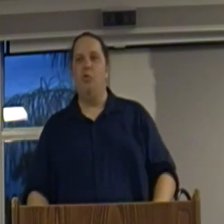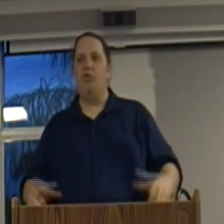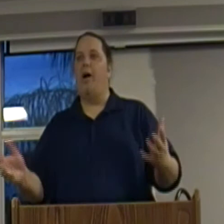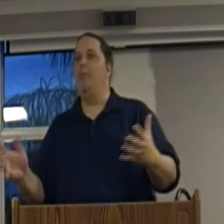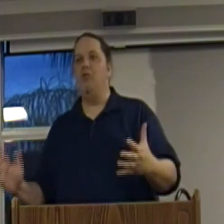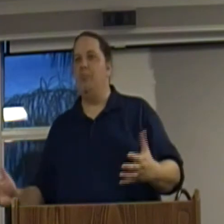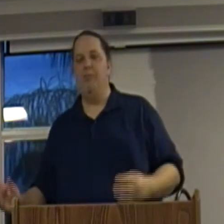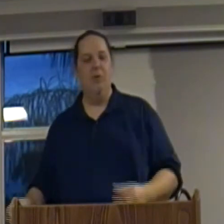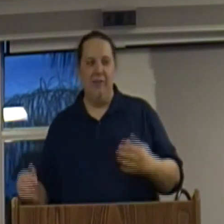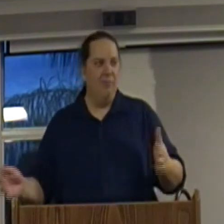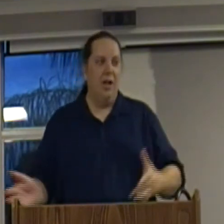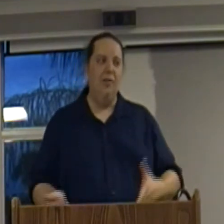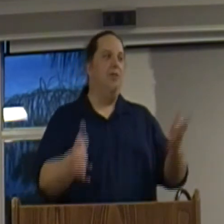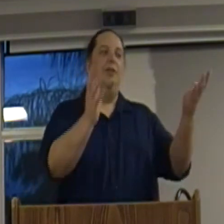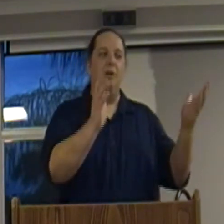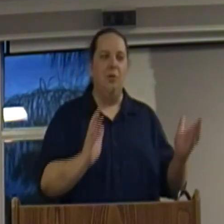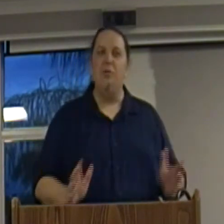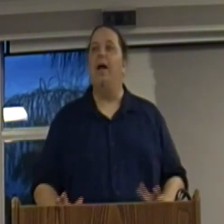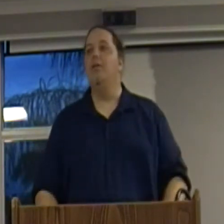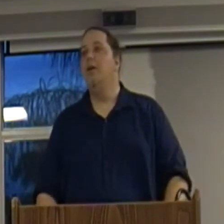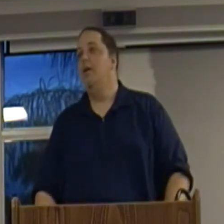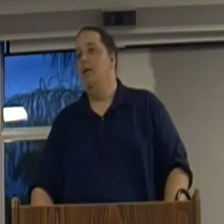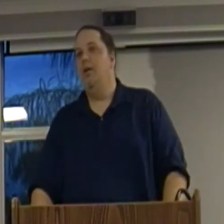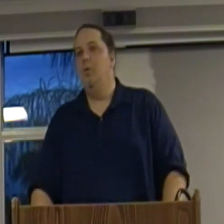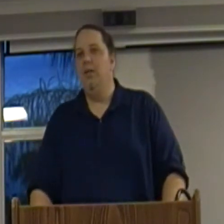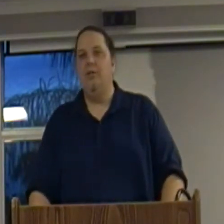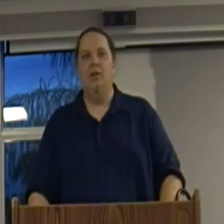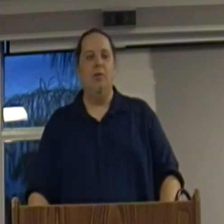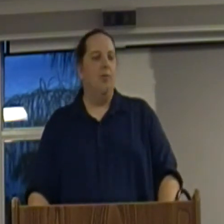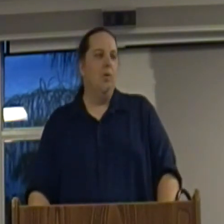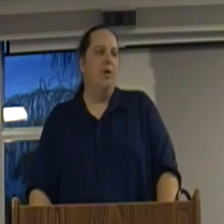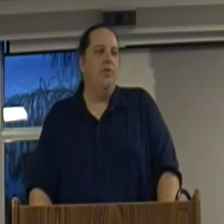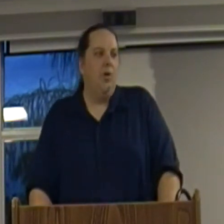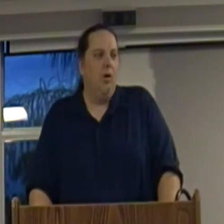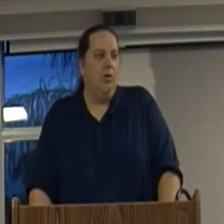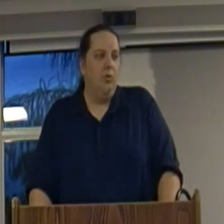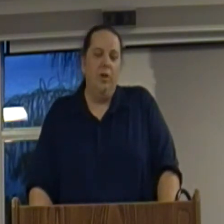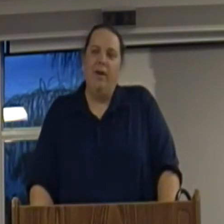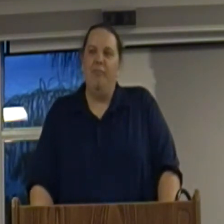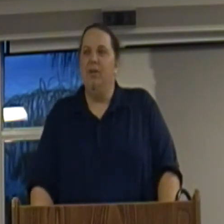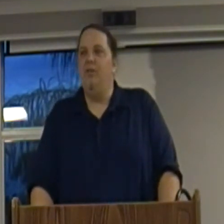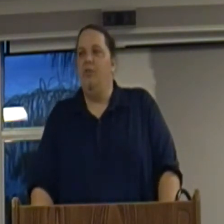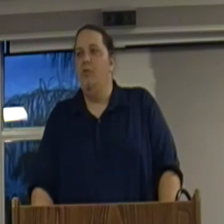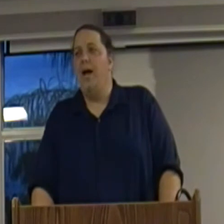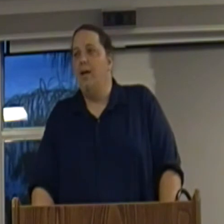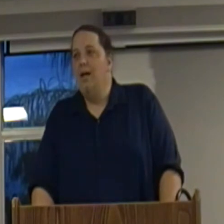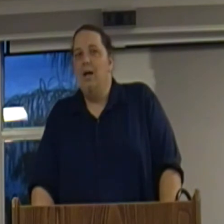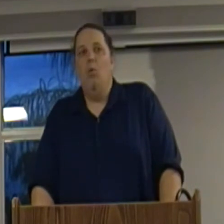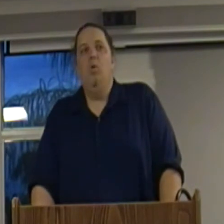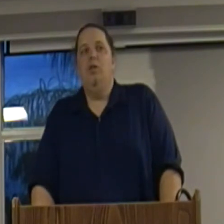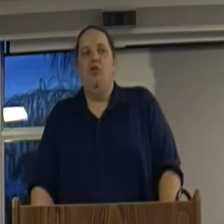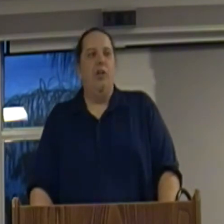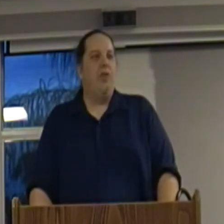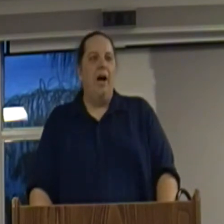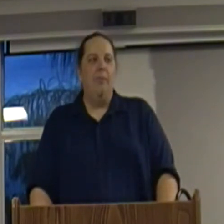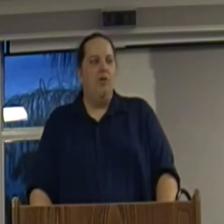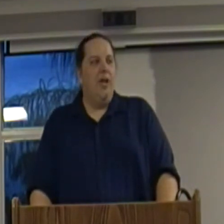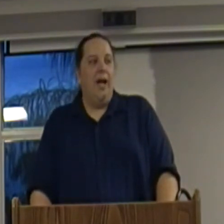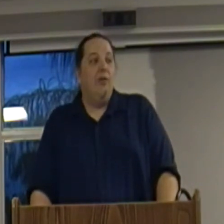Well, we'll just hire a bunch of people, give them guns, and they'll go do that. You know, we need to repress our workers, and we don't have police to do that. We'll just hire a bunch of guys